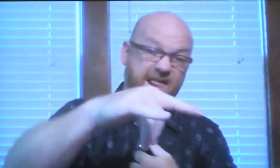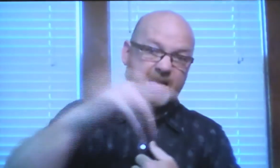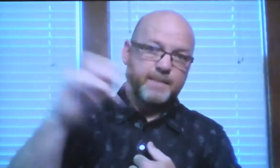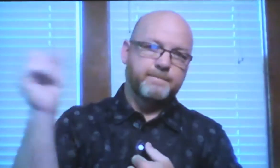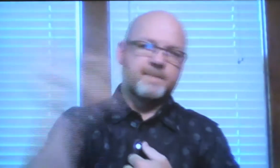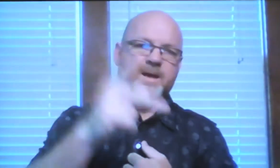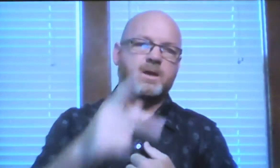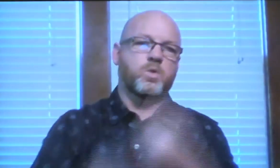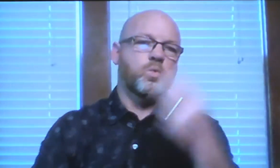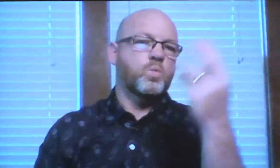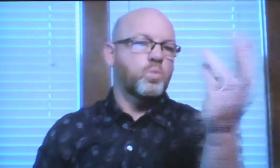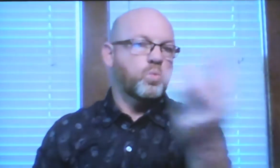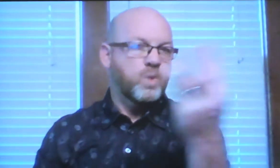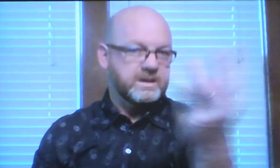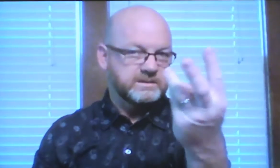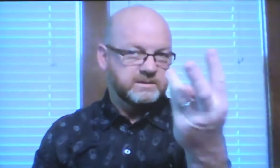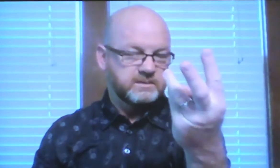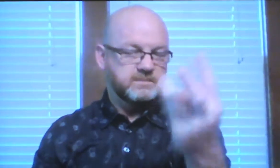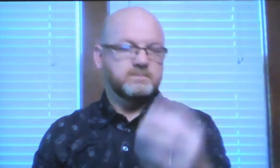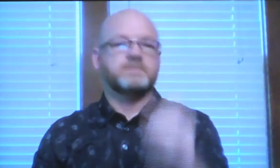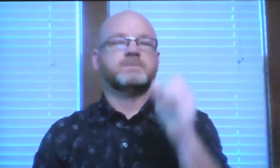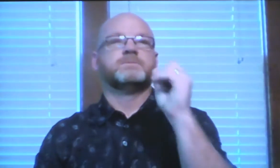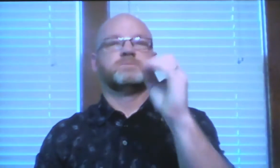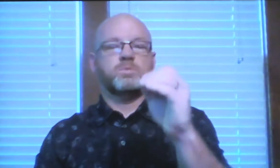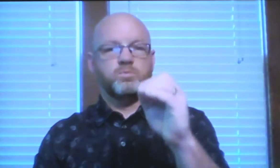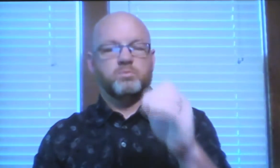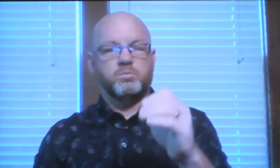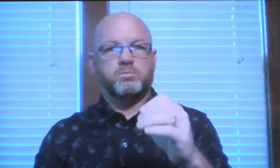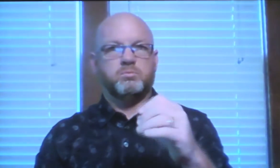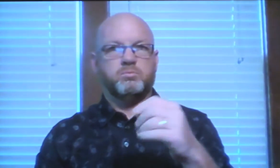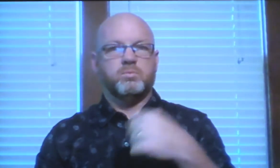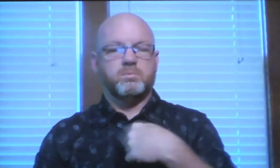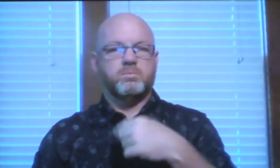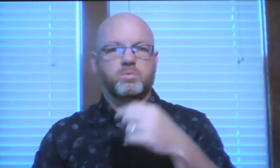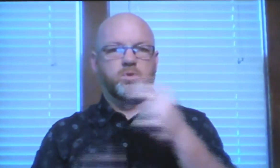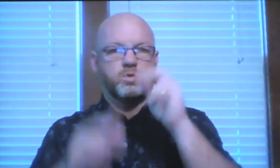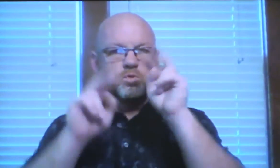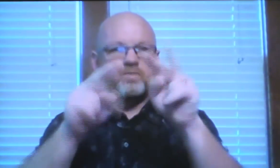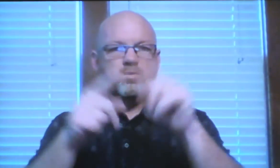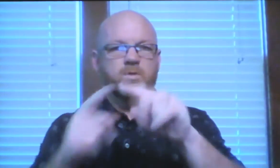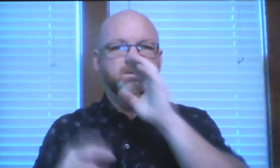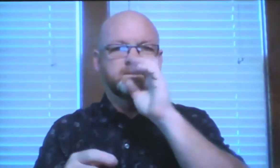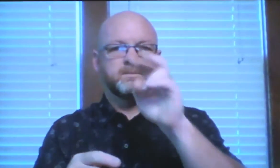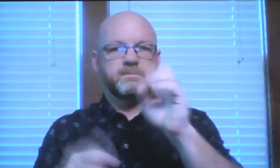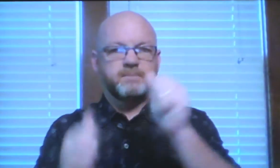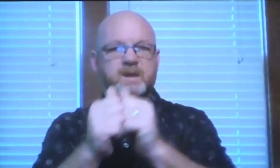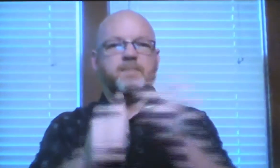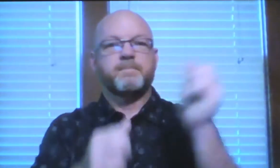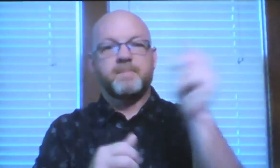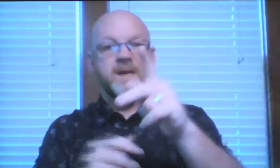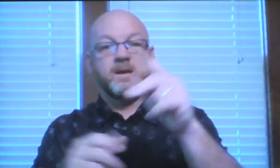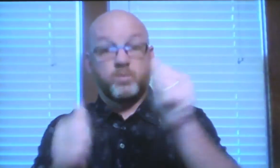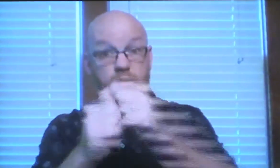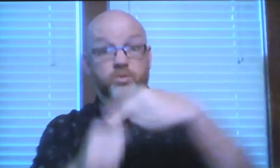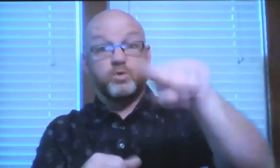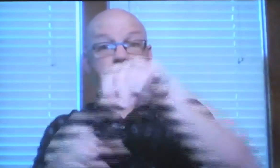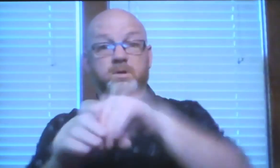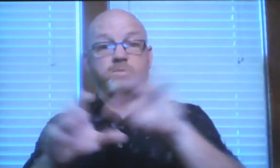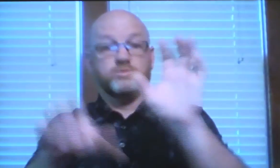Pray for us as we come back. I'll be back on Wednesday. Or flying back on Wednesday. And I look forward to being back with